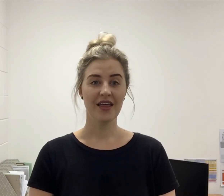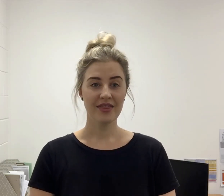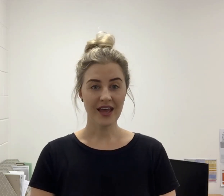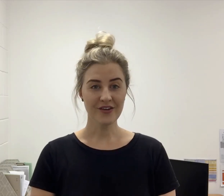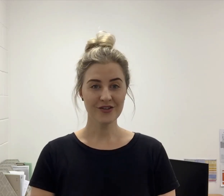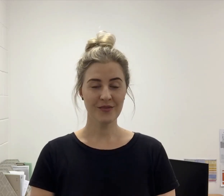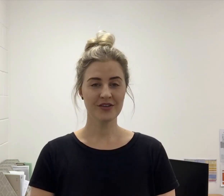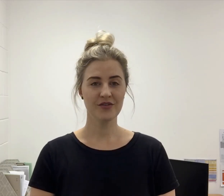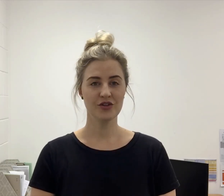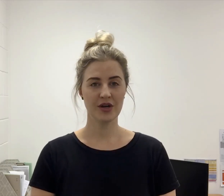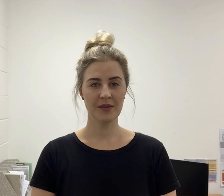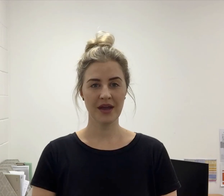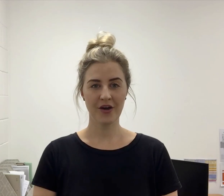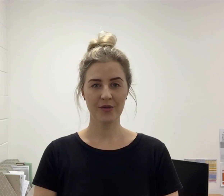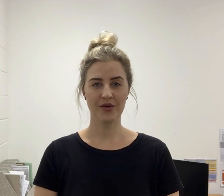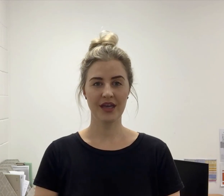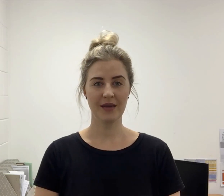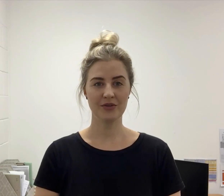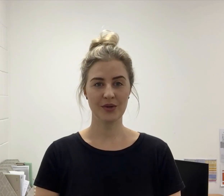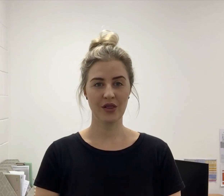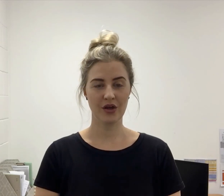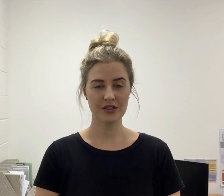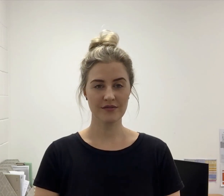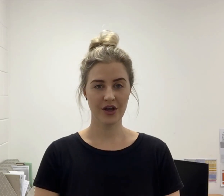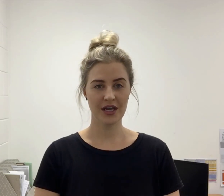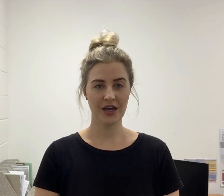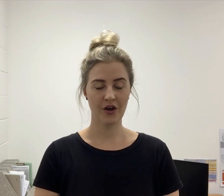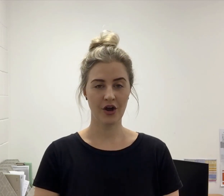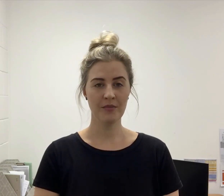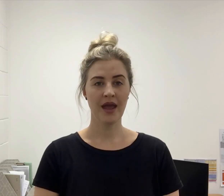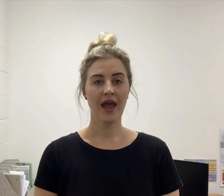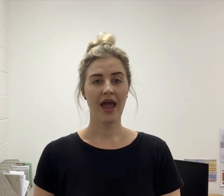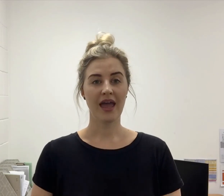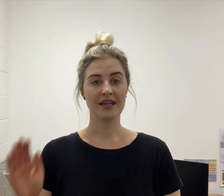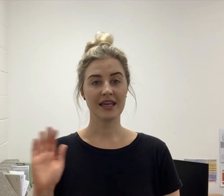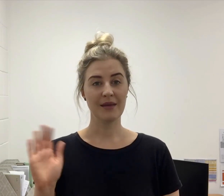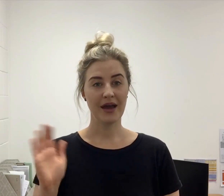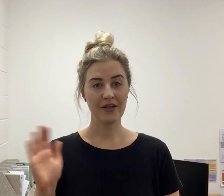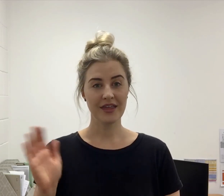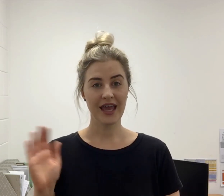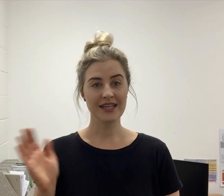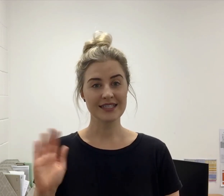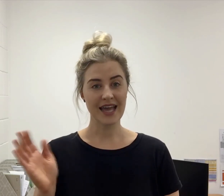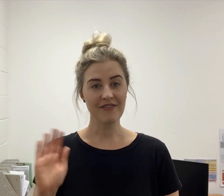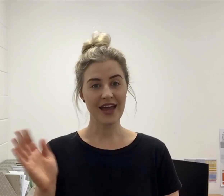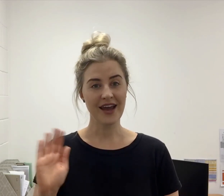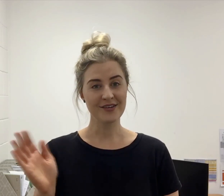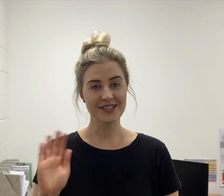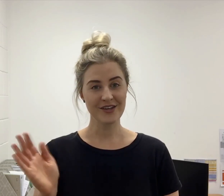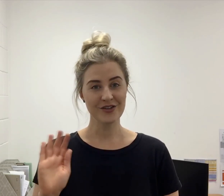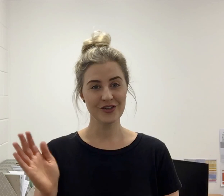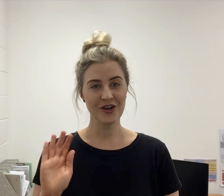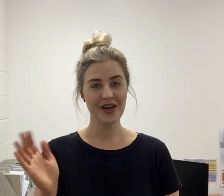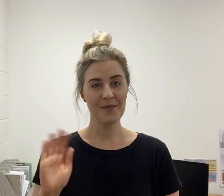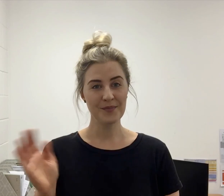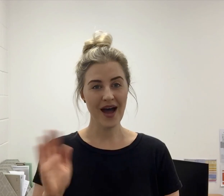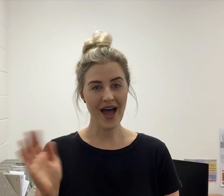Thank you so much for joining me. I hope you keep doing lots of learning at home and keep healthy and safe and I'll see you soon. Bye.